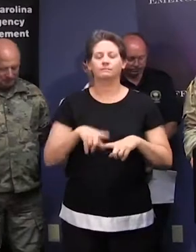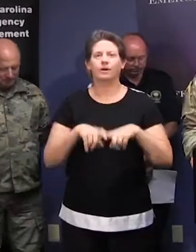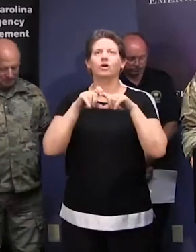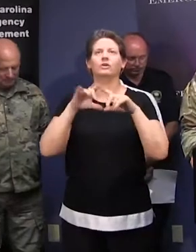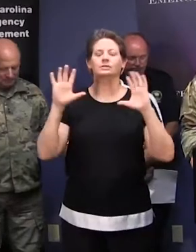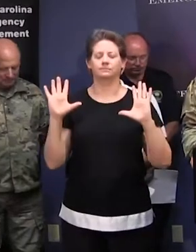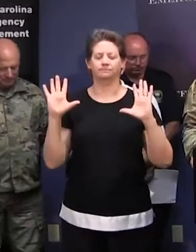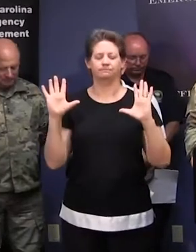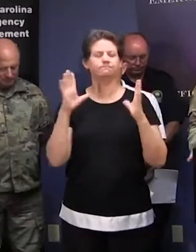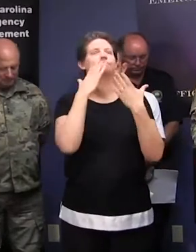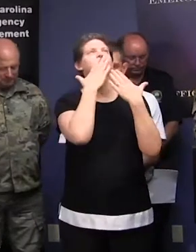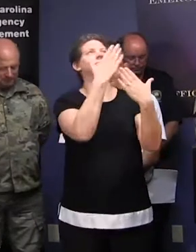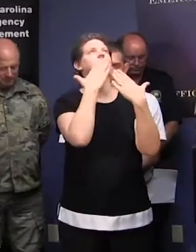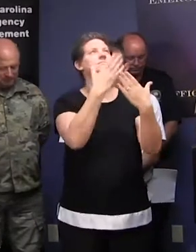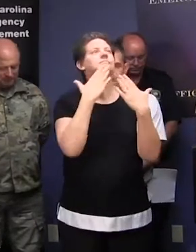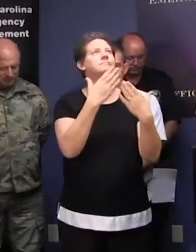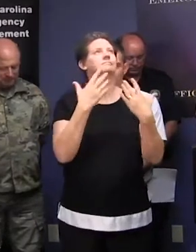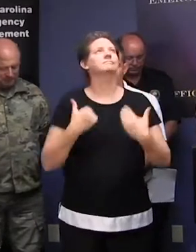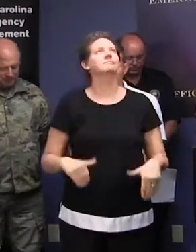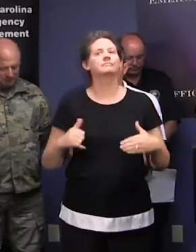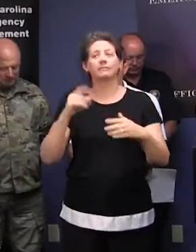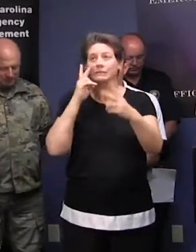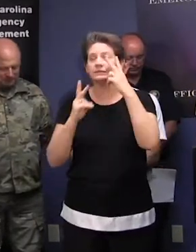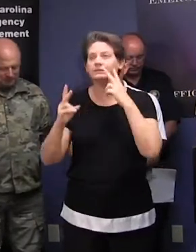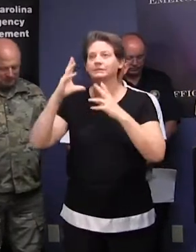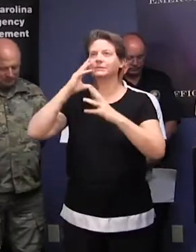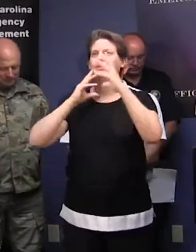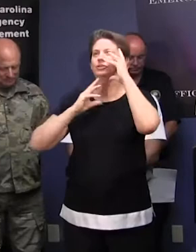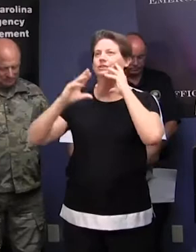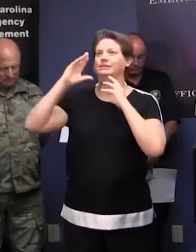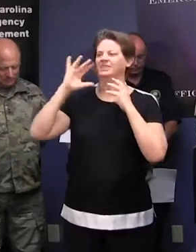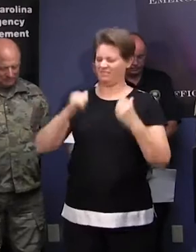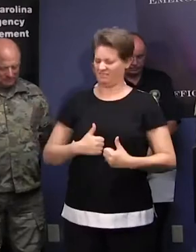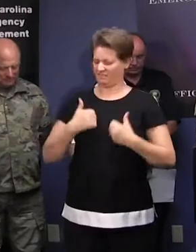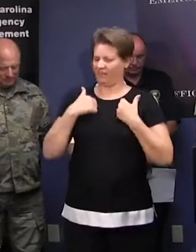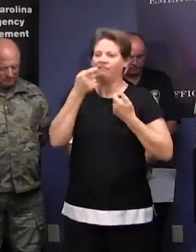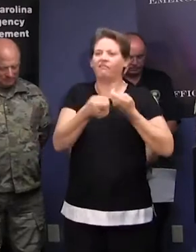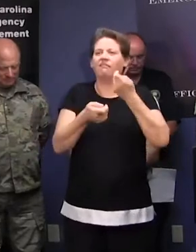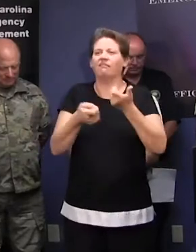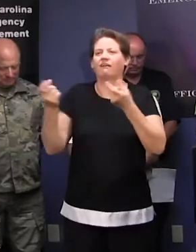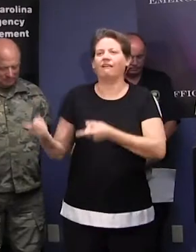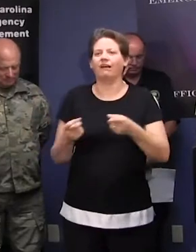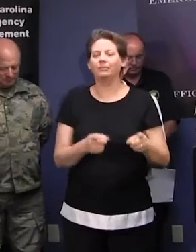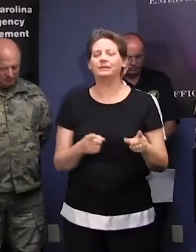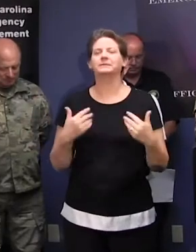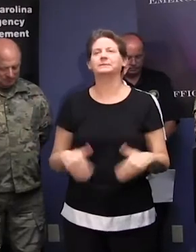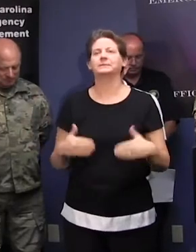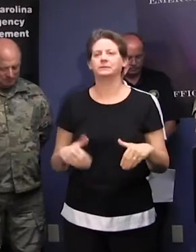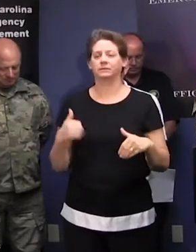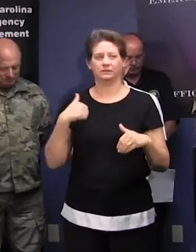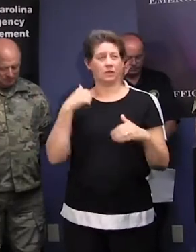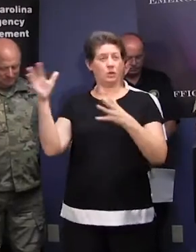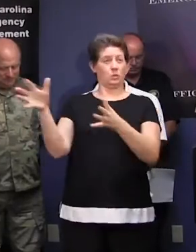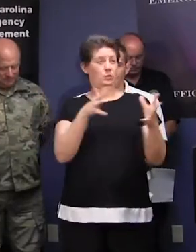as we're able to see you and experience you in the little things in life. While we may not be able to see you